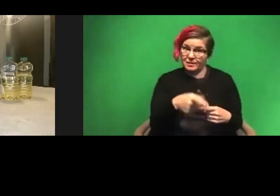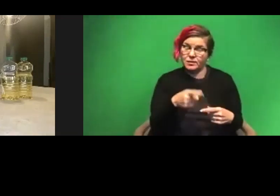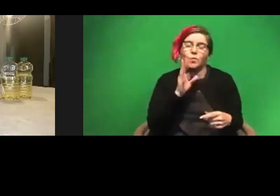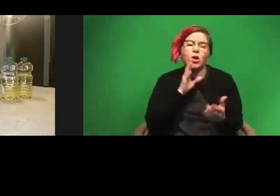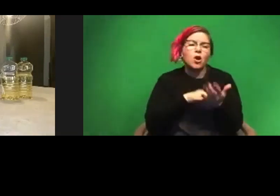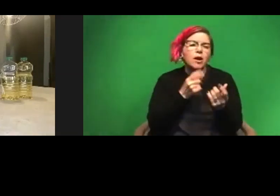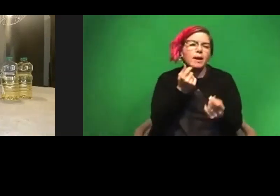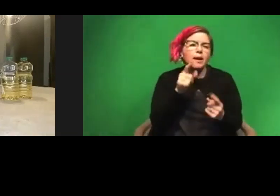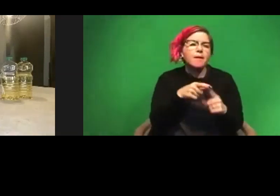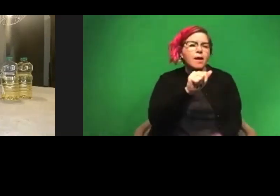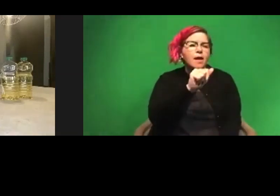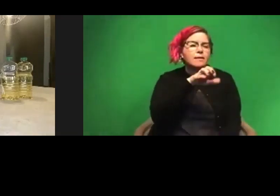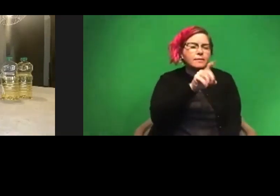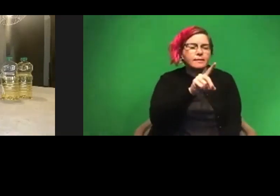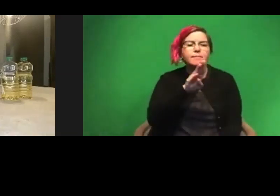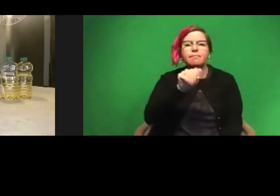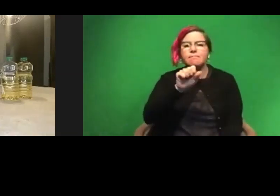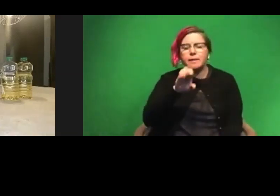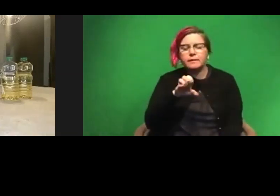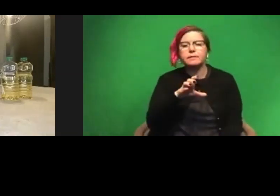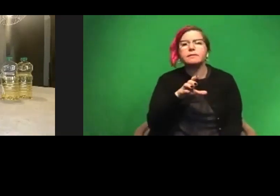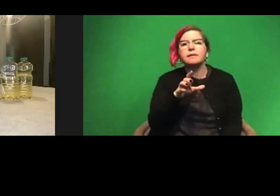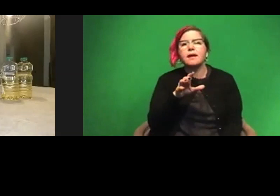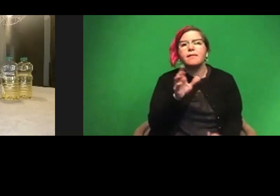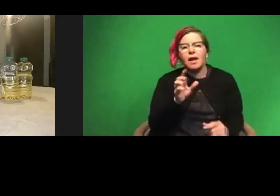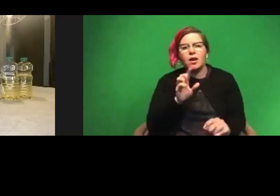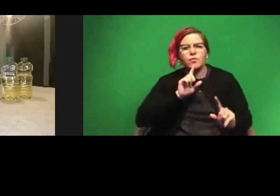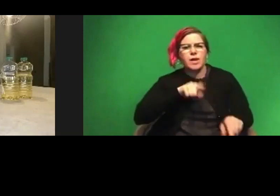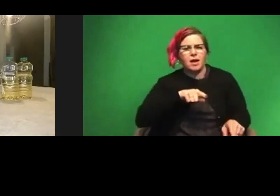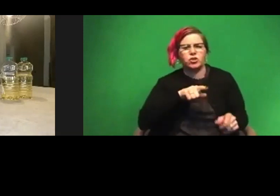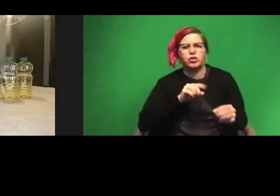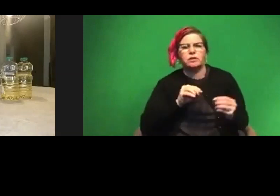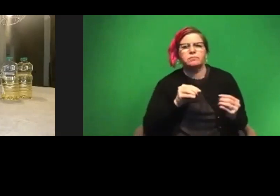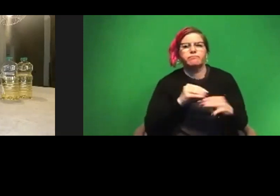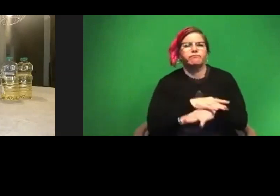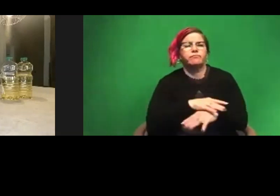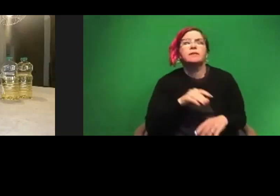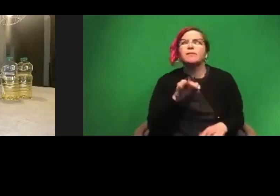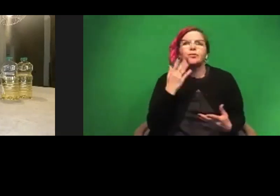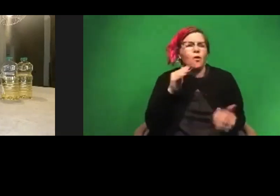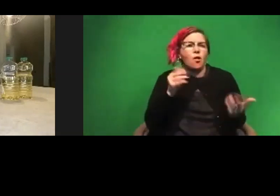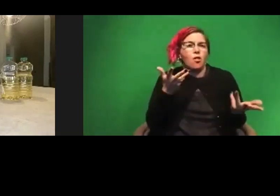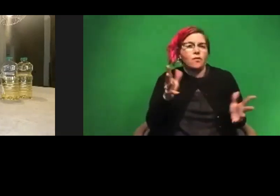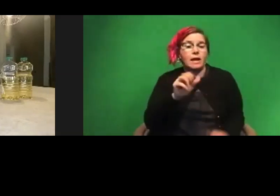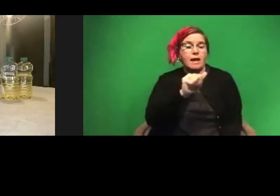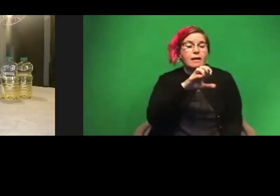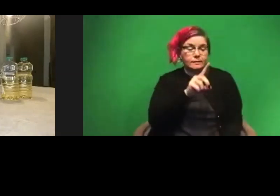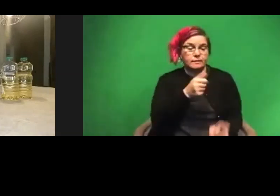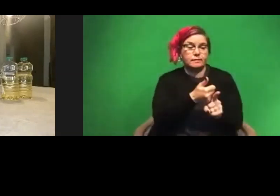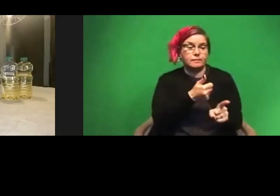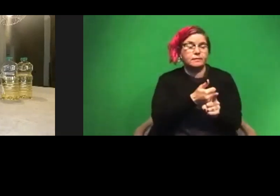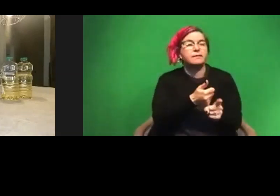bit about acids and bases and acid-based reactions. If you don't know already, acids are those